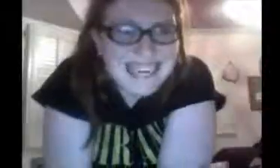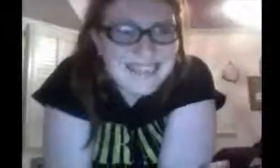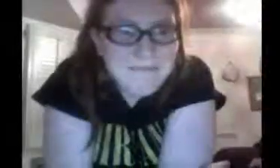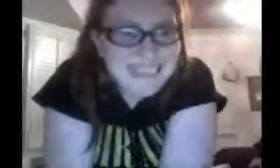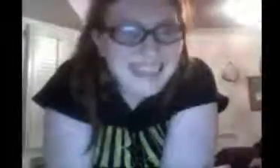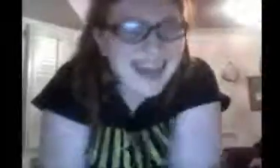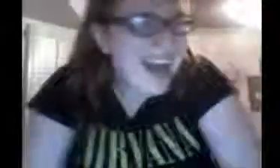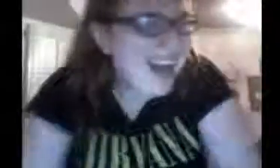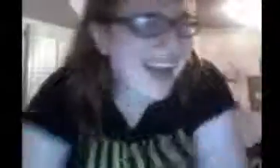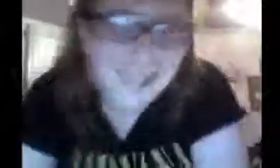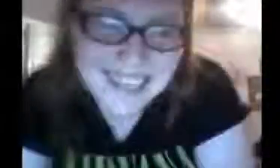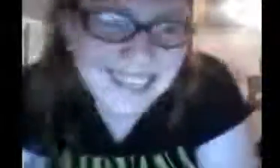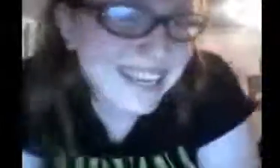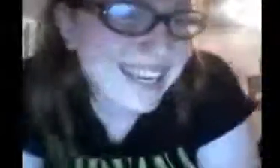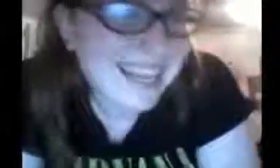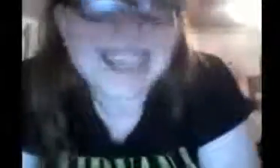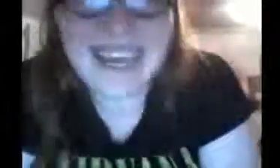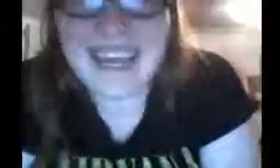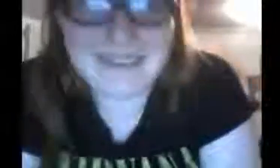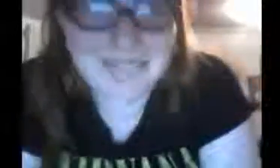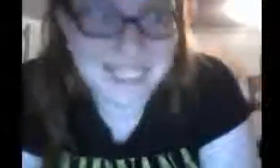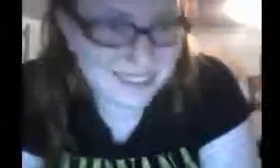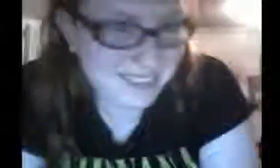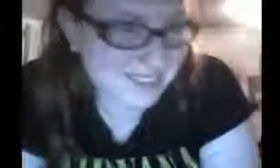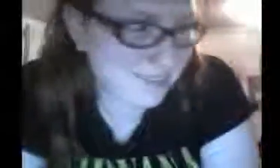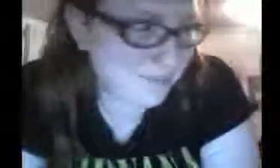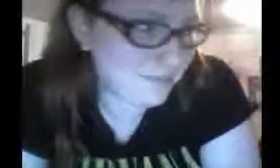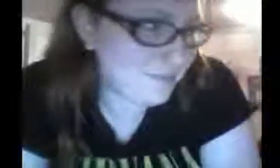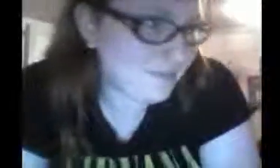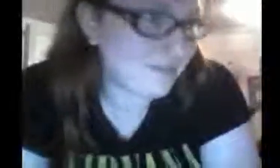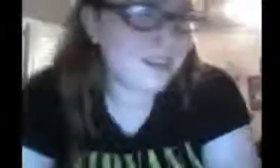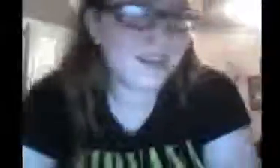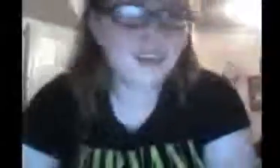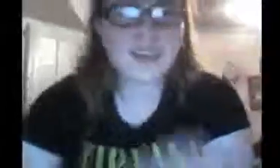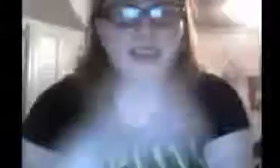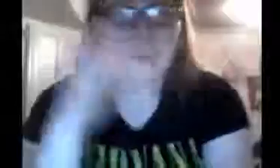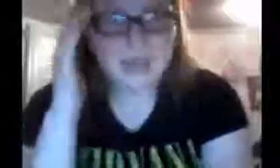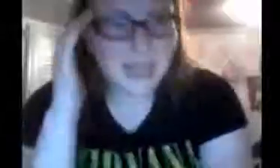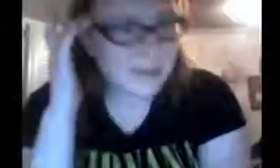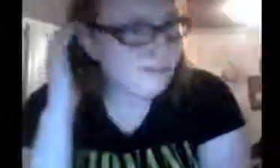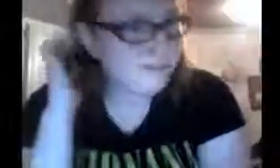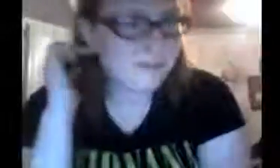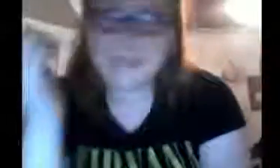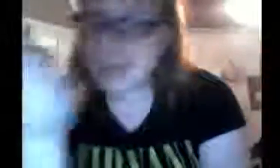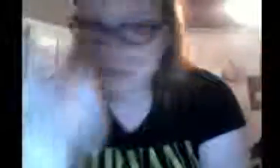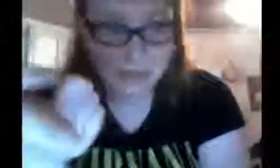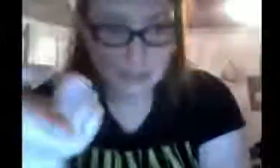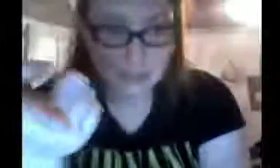Eep! Okay, I'm gonna... Okay, number nine. Kim Possible.